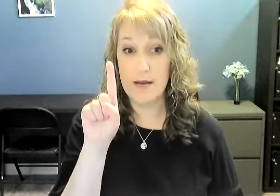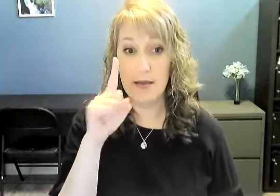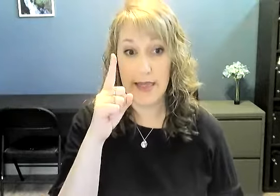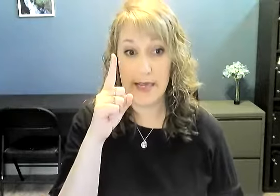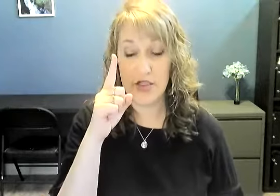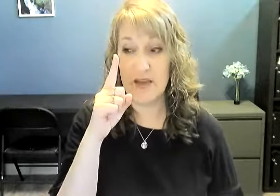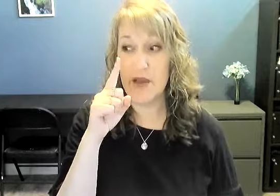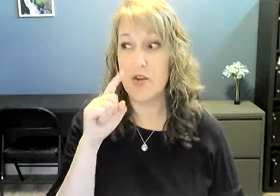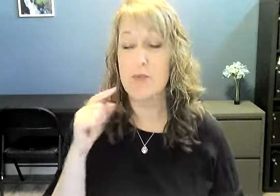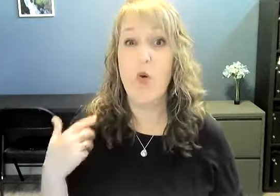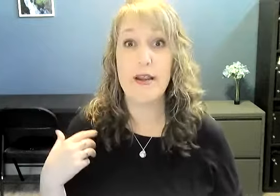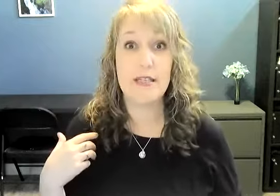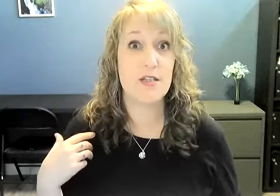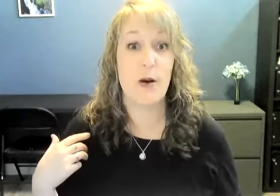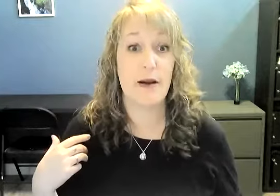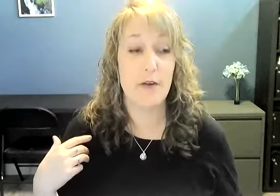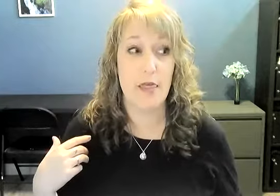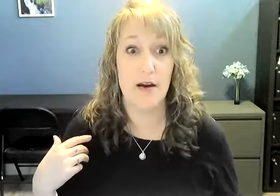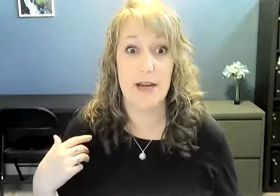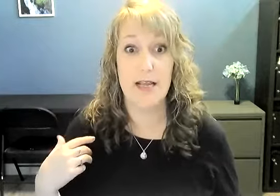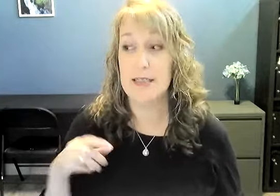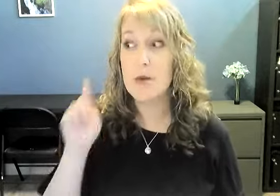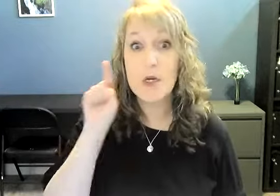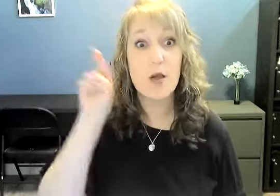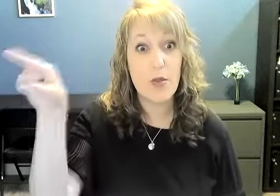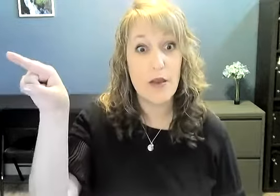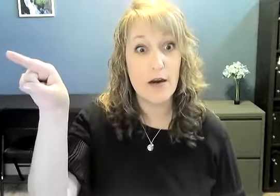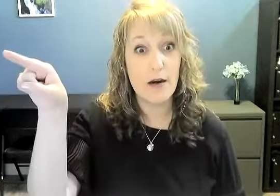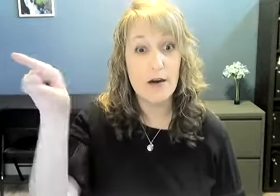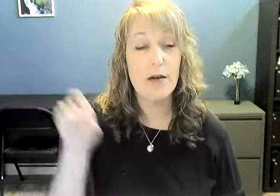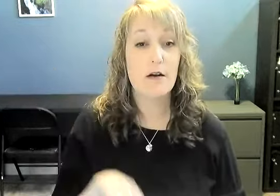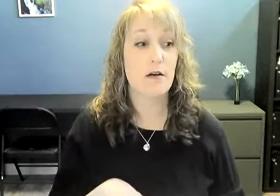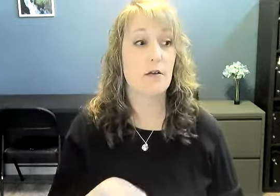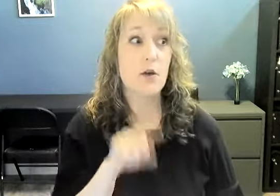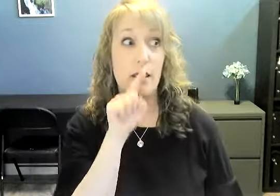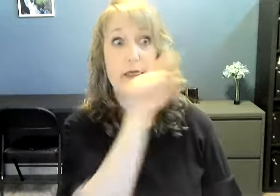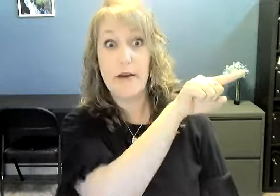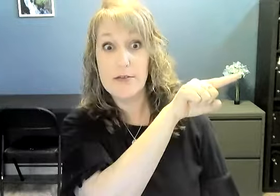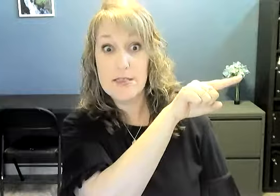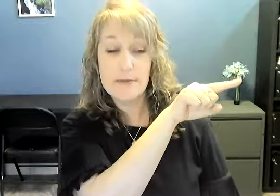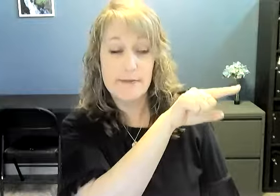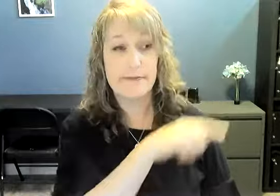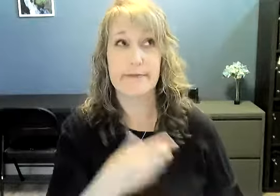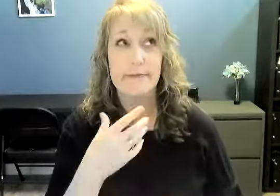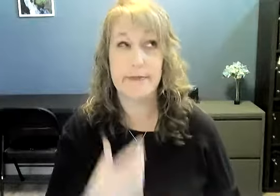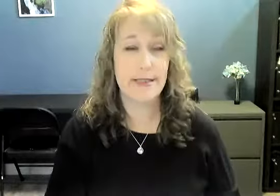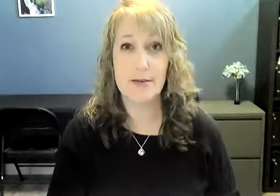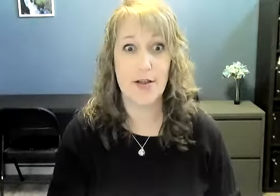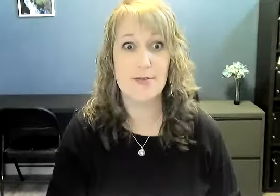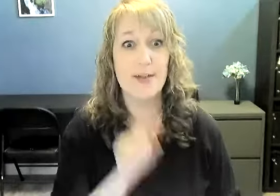handshape. And you point to wherever there is. Yeah, we're going to go there. Or look, there's Santa Claus, right?